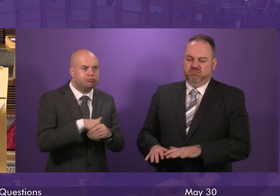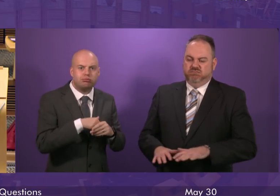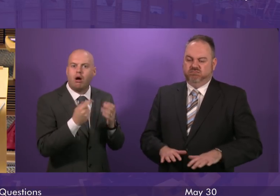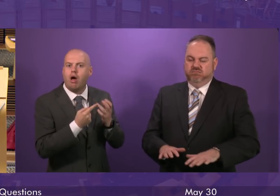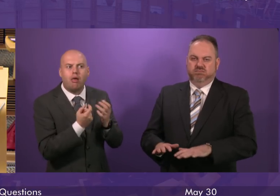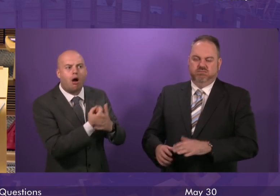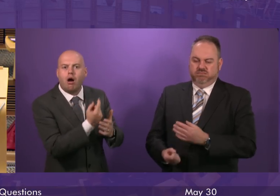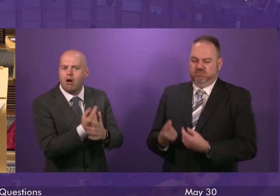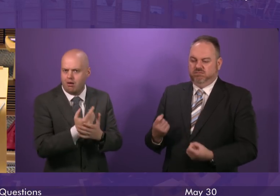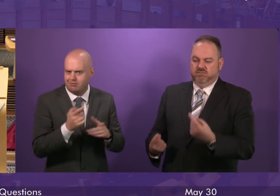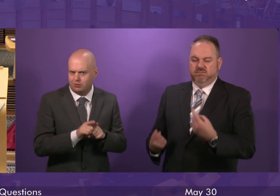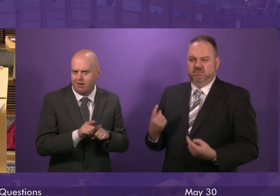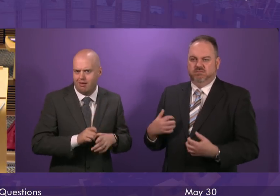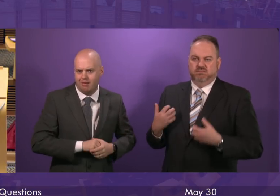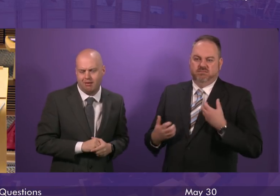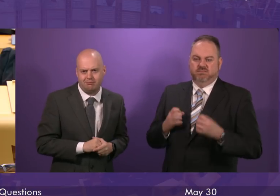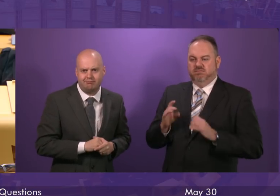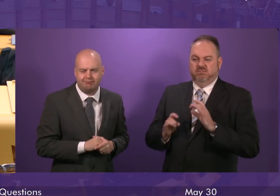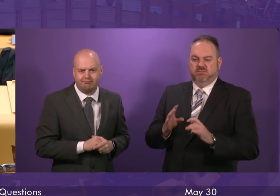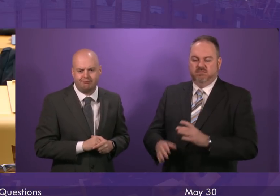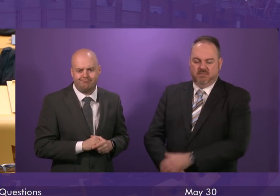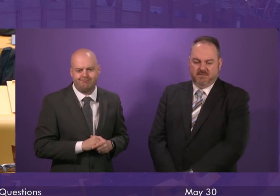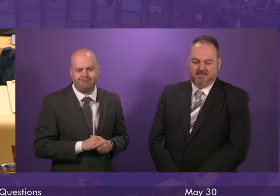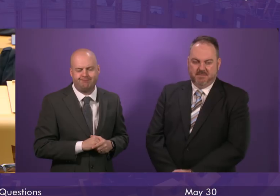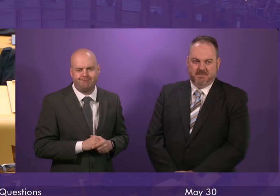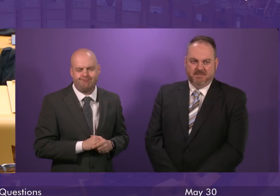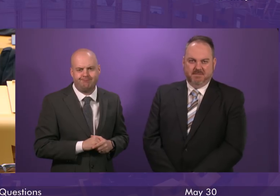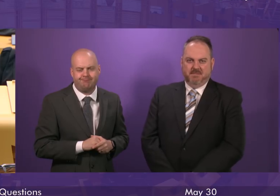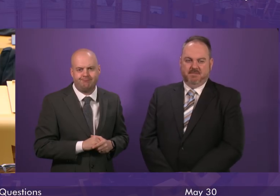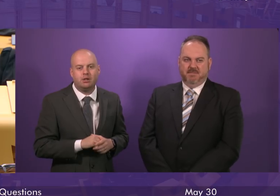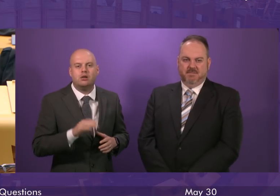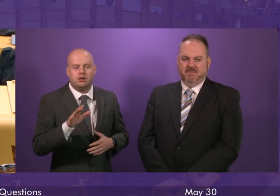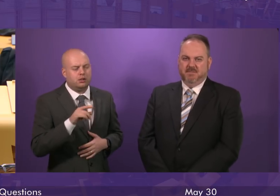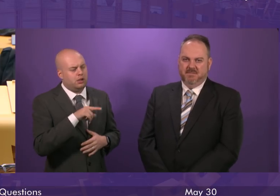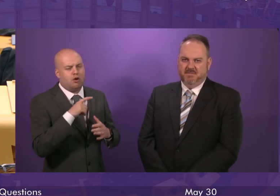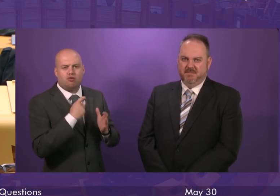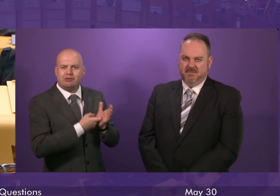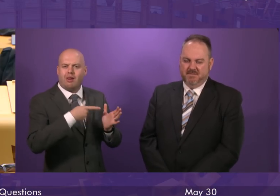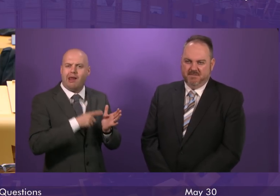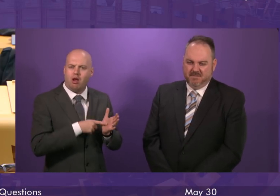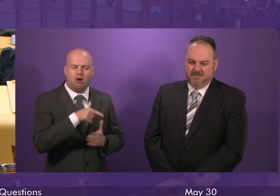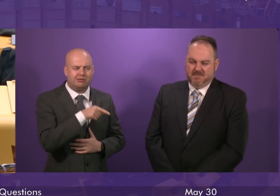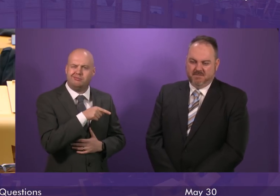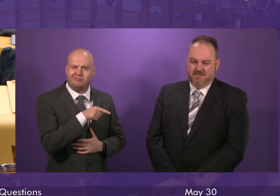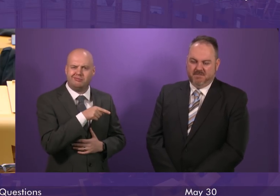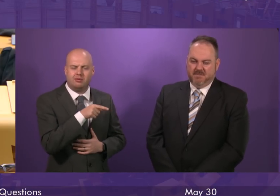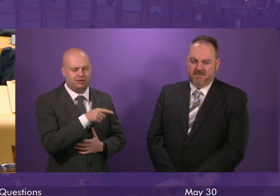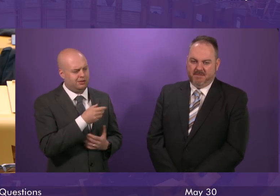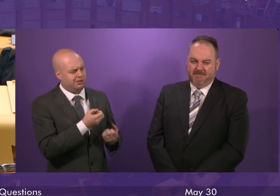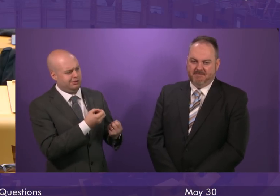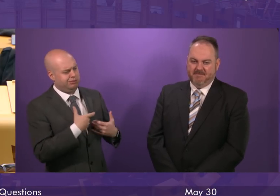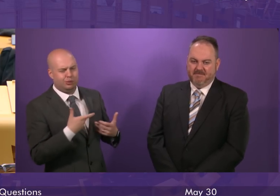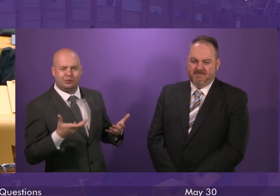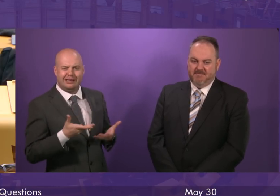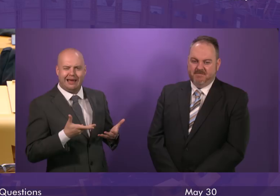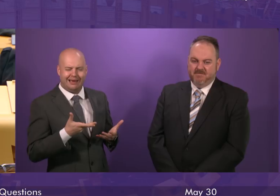well. Now, my understanding is that some of what Richard Leonard has put to me today